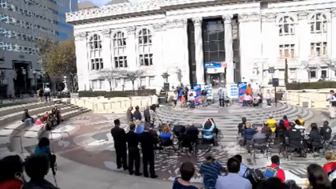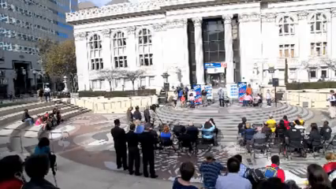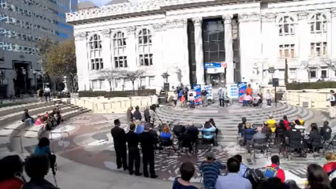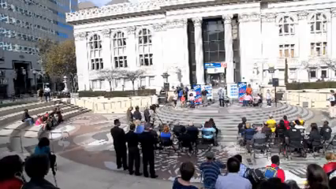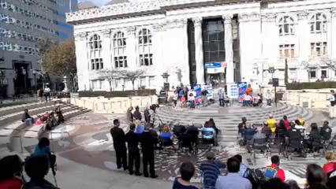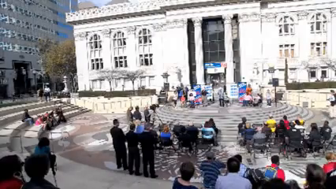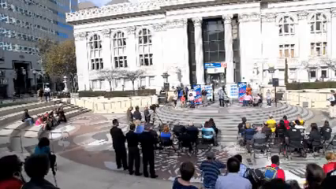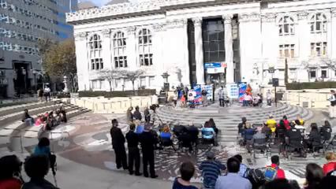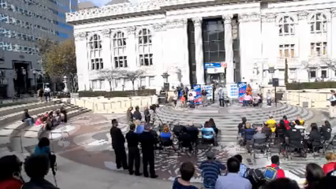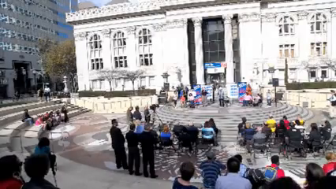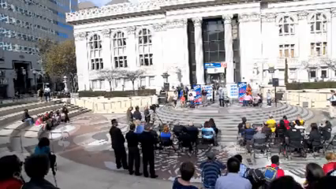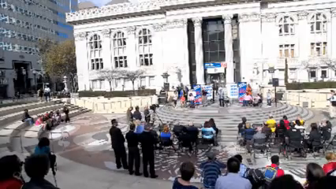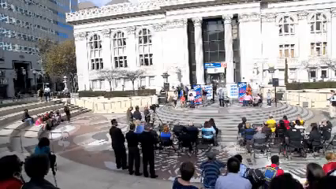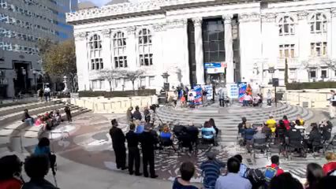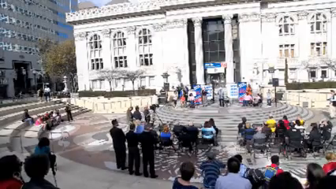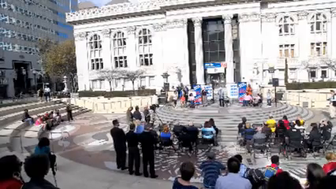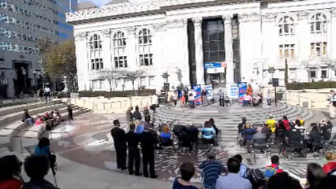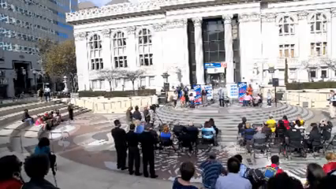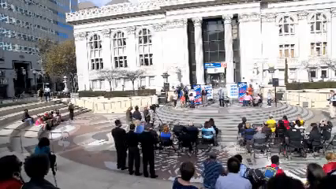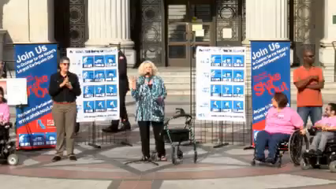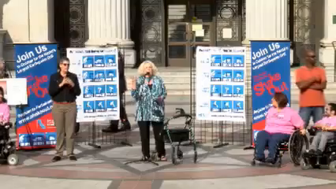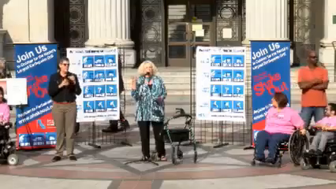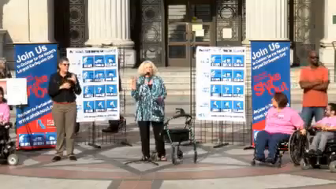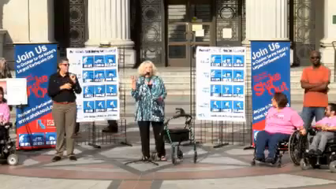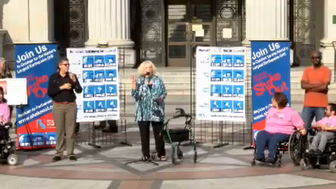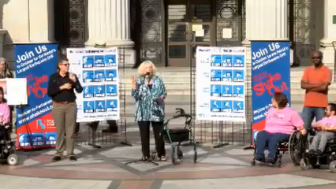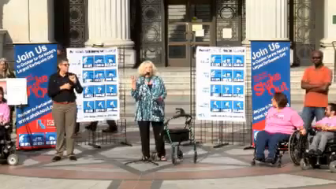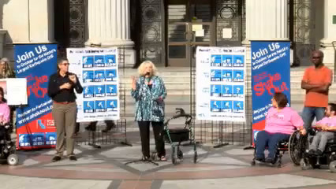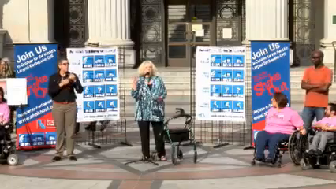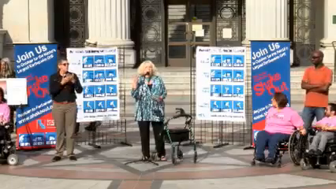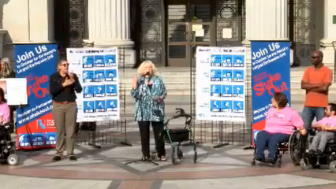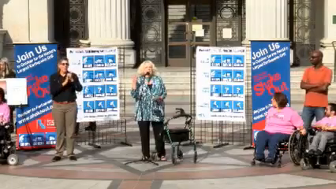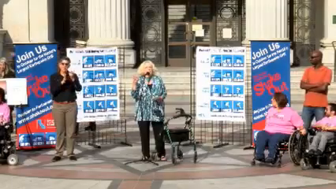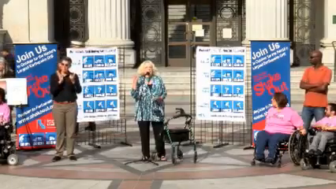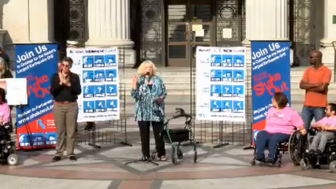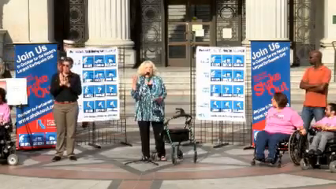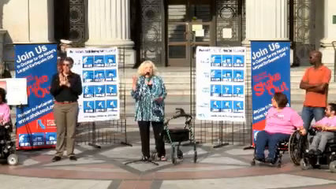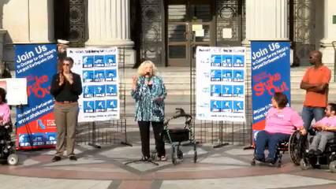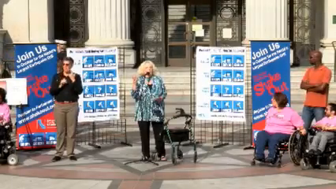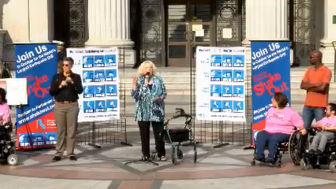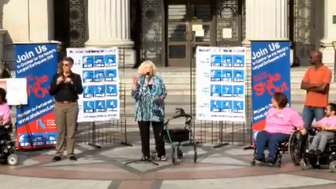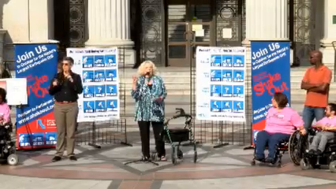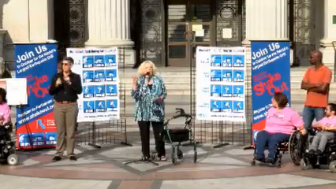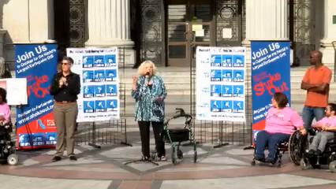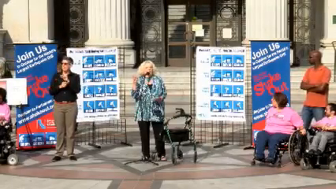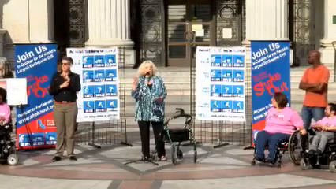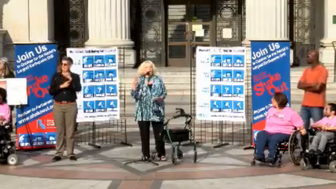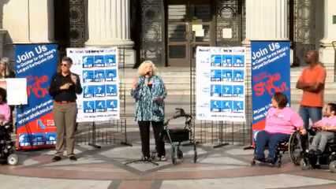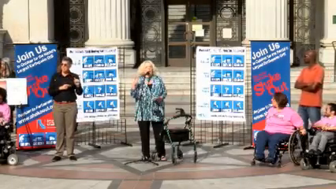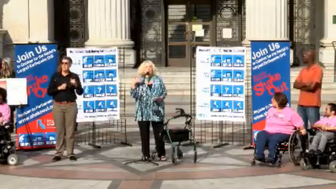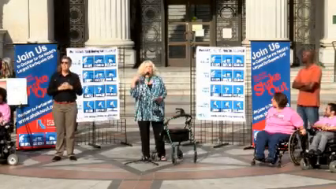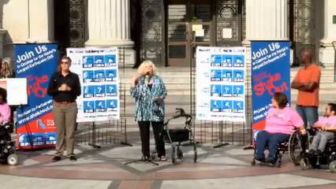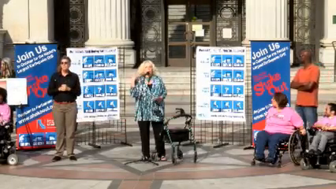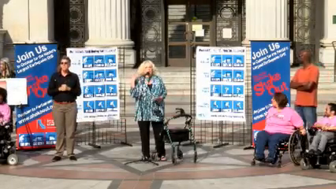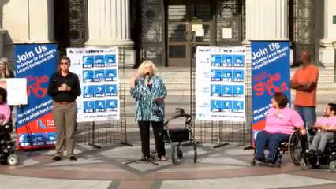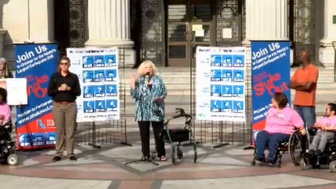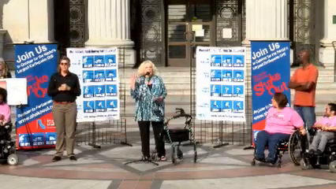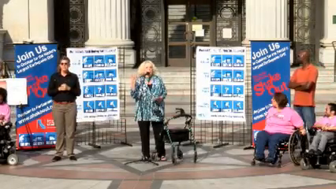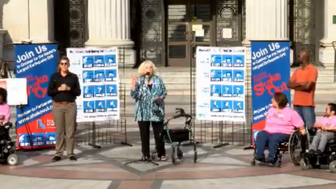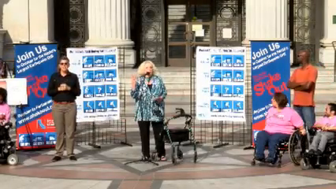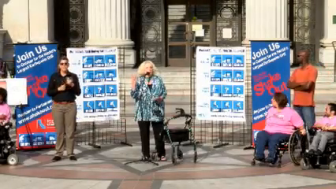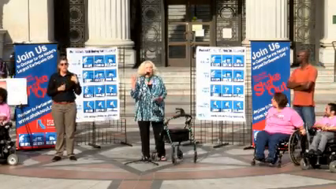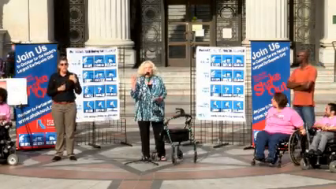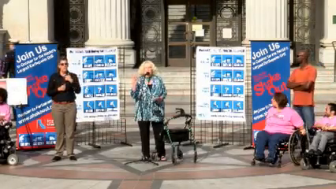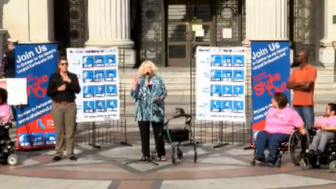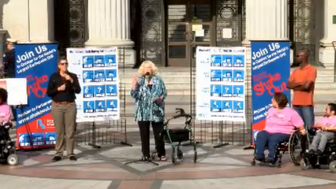of there needs to be a civil rights law for people with disabilities in order to be